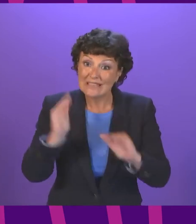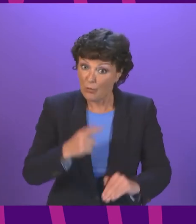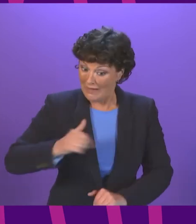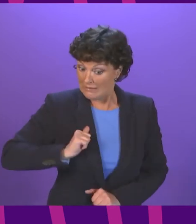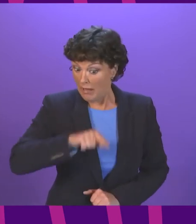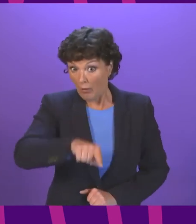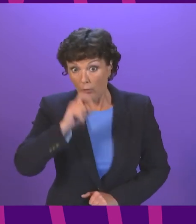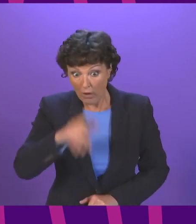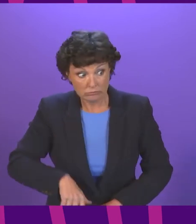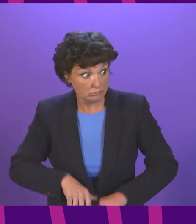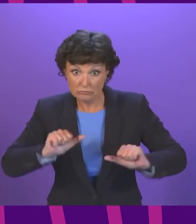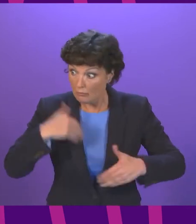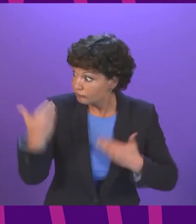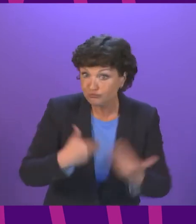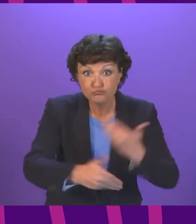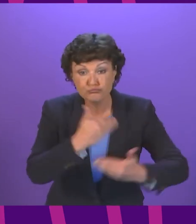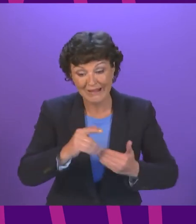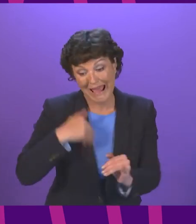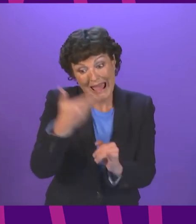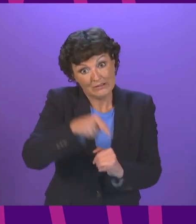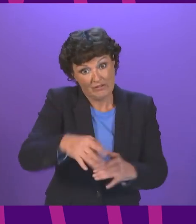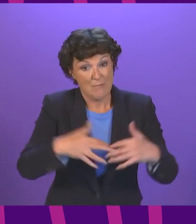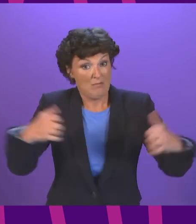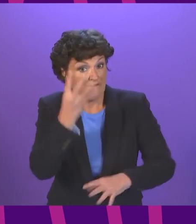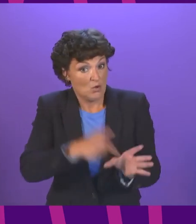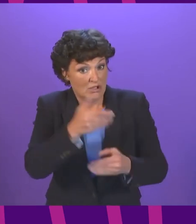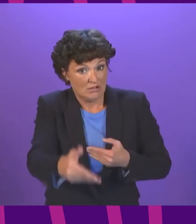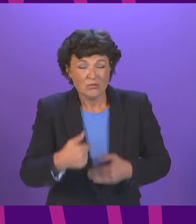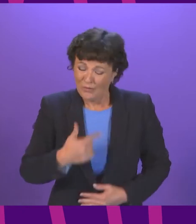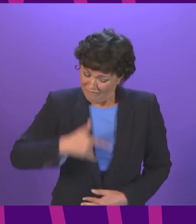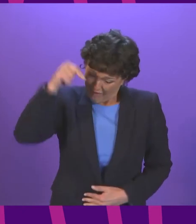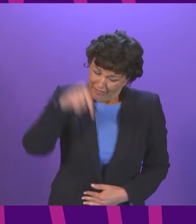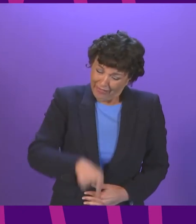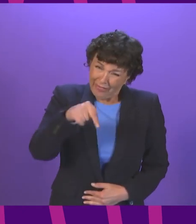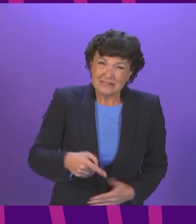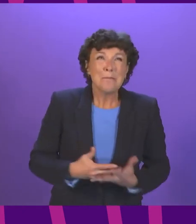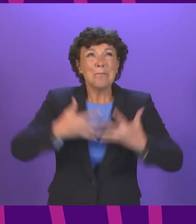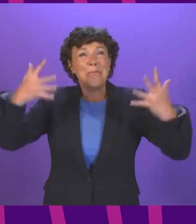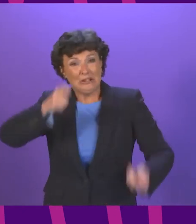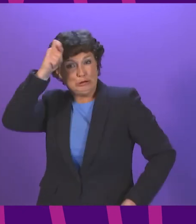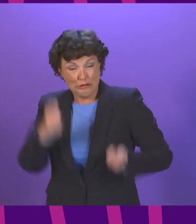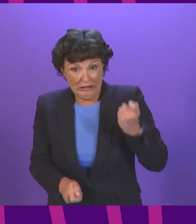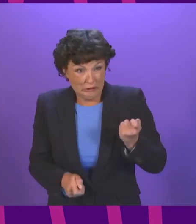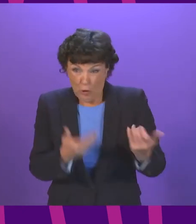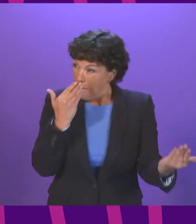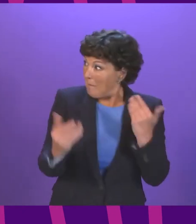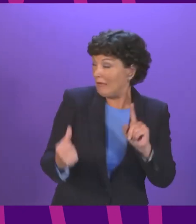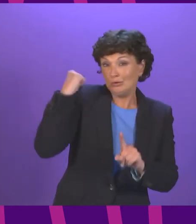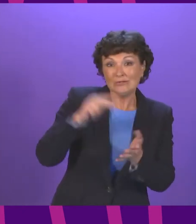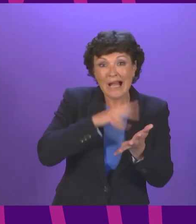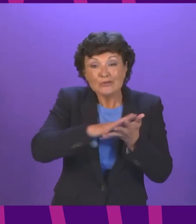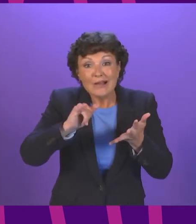and implement what is arguably the most significant public service reform since the creation of the National Health Service.